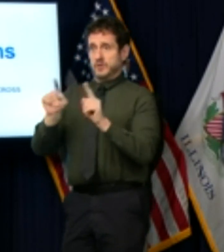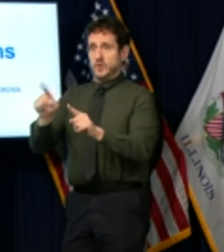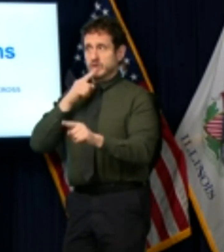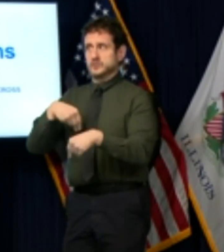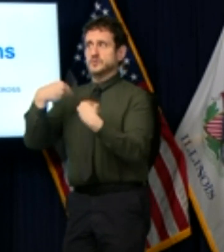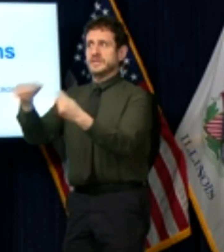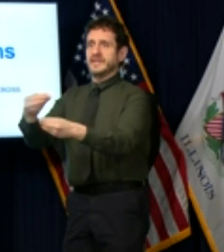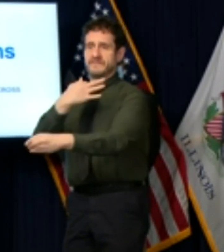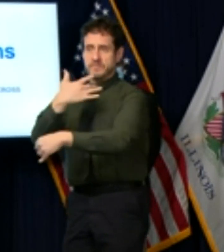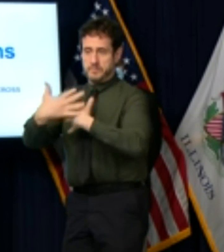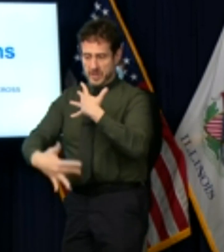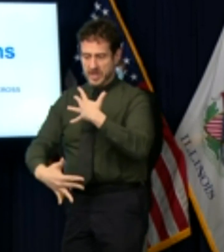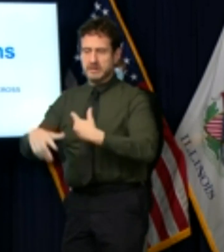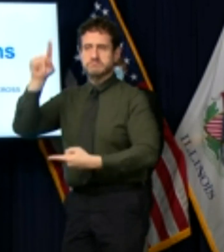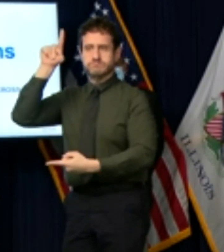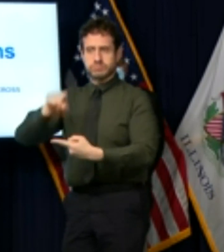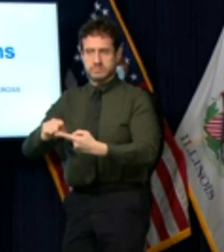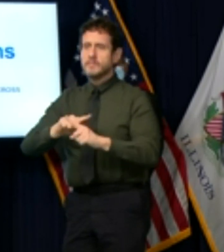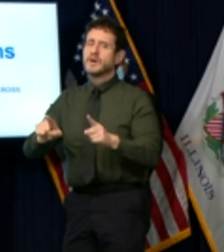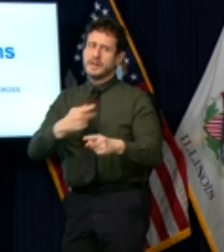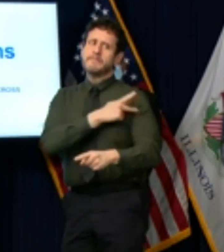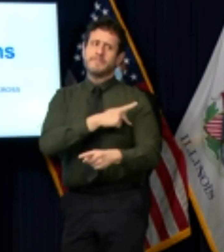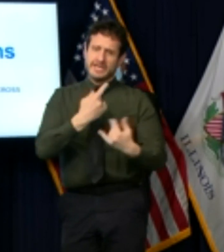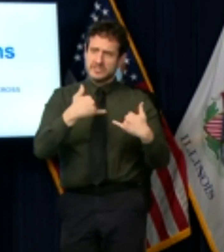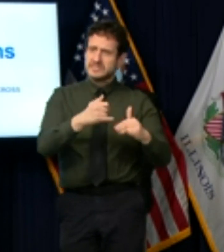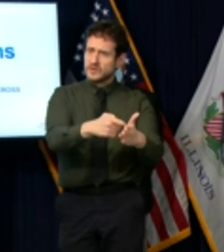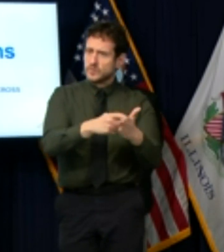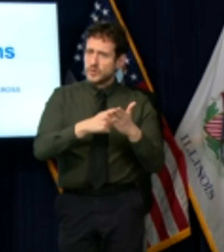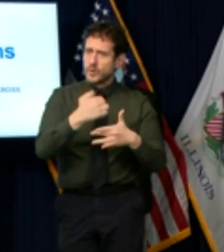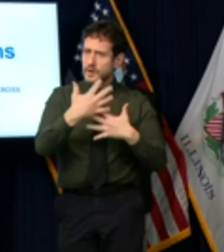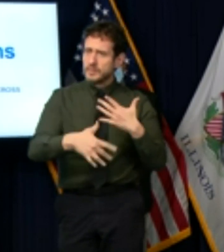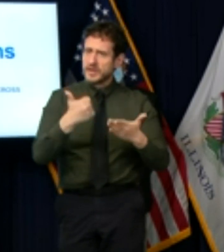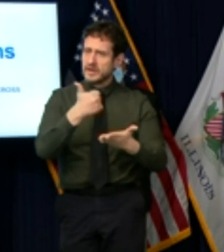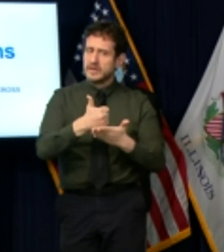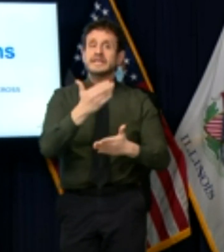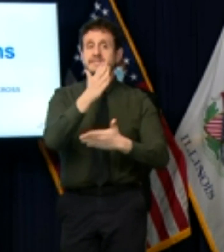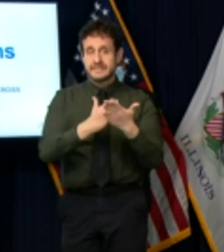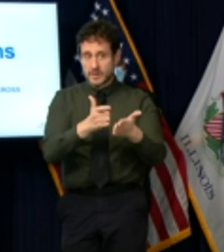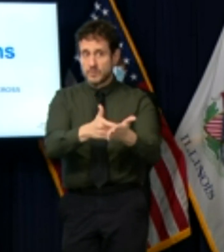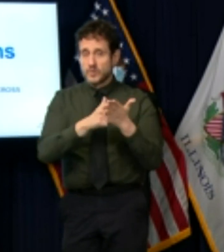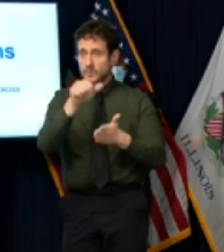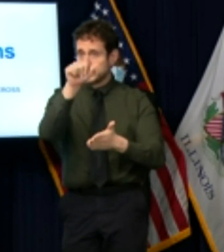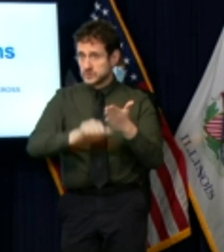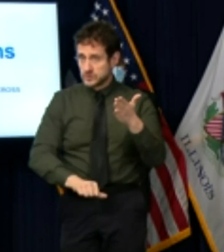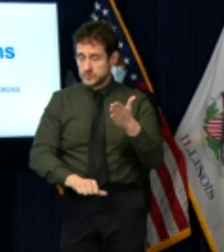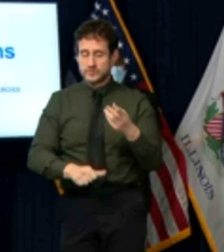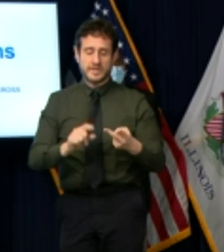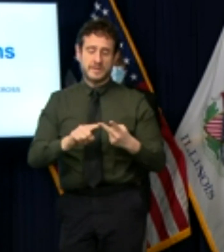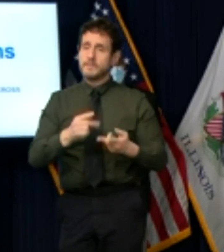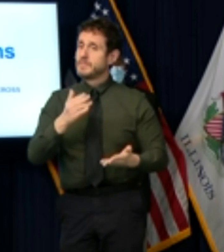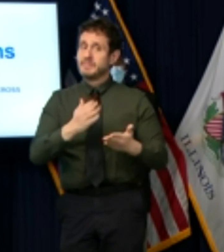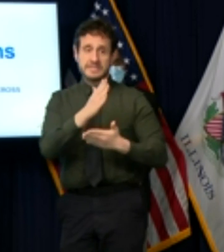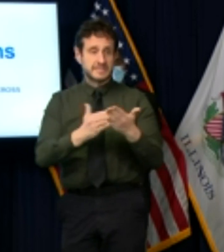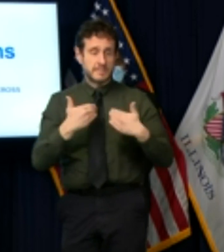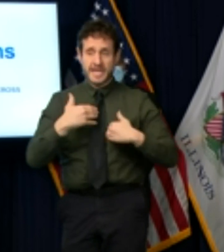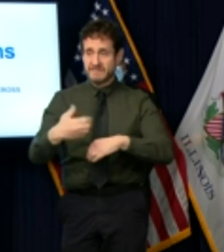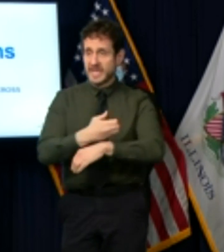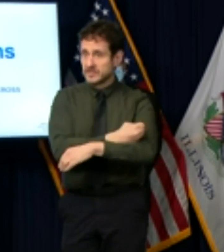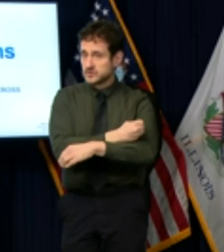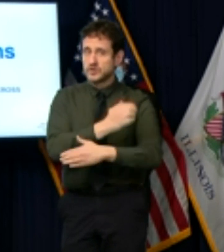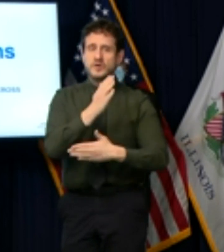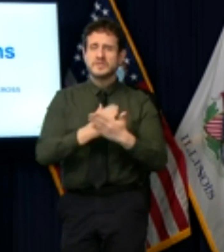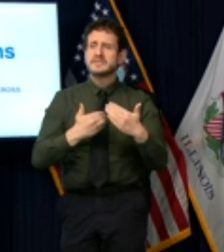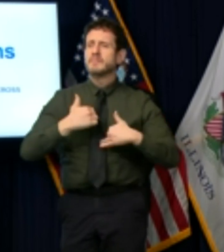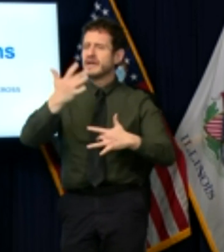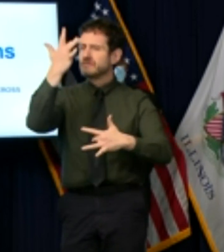patients in need of transfusions including those who need surgery are undergoing cancer treatments have chronic